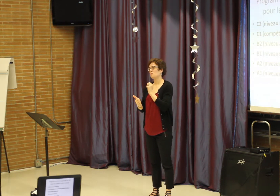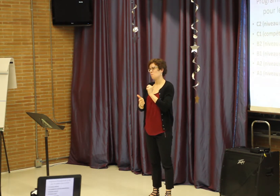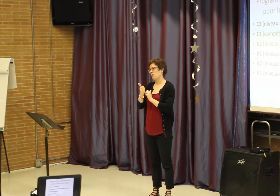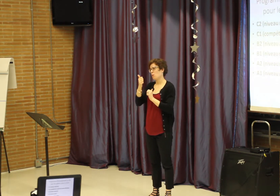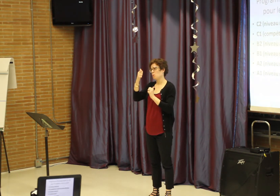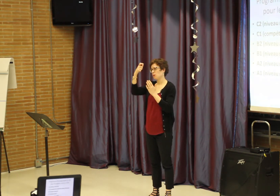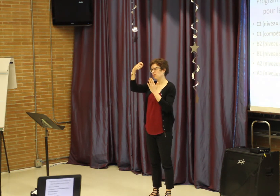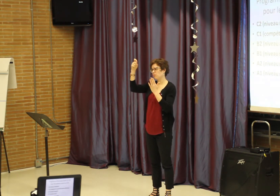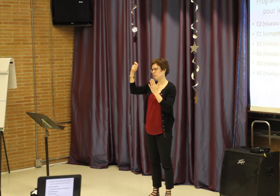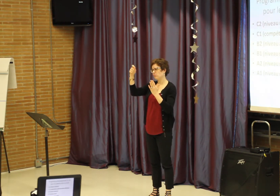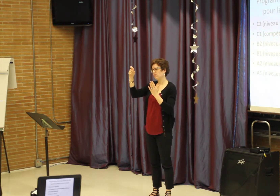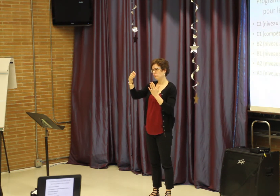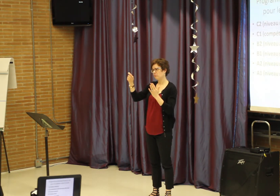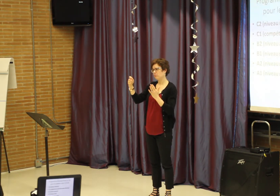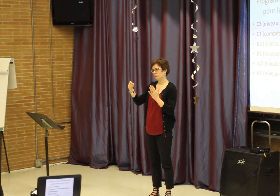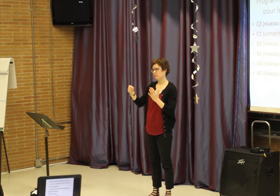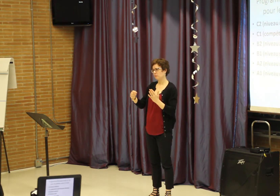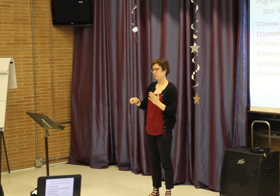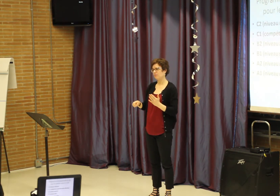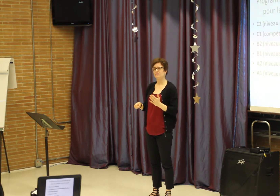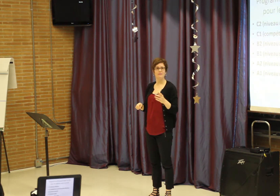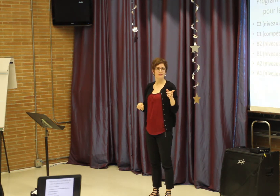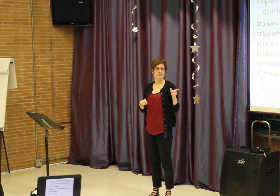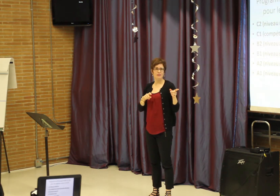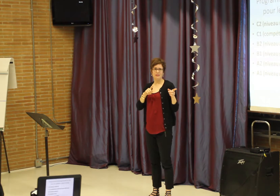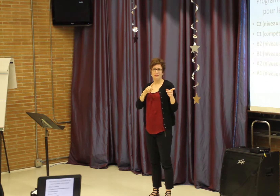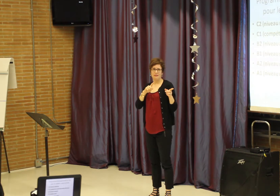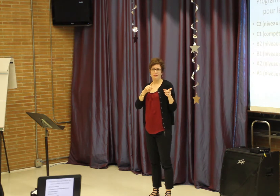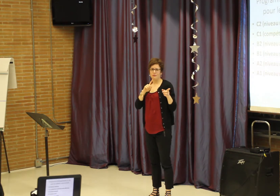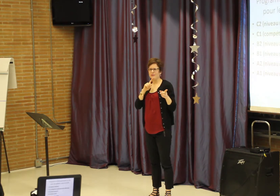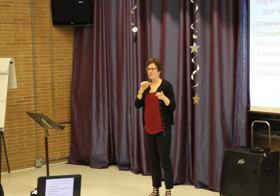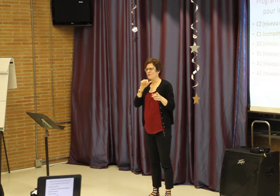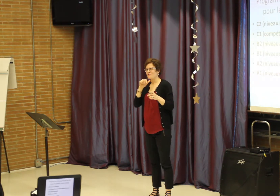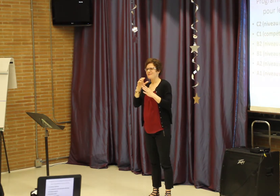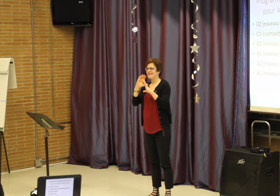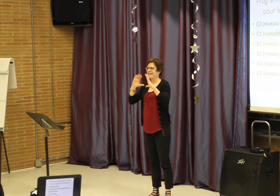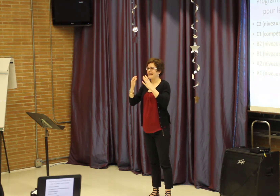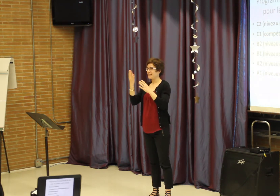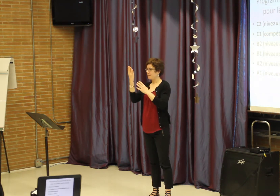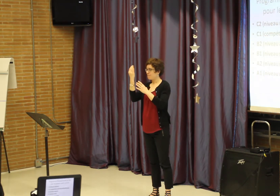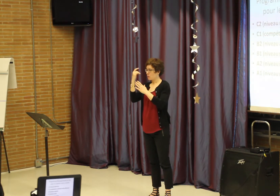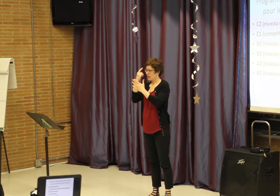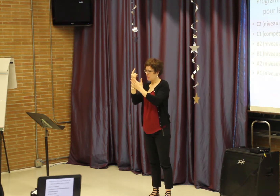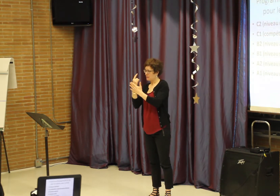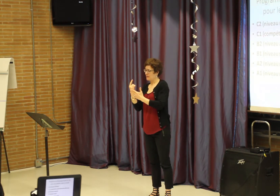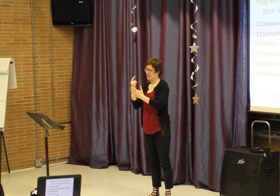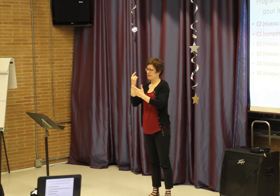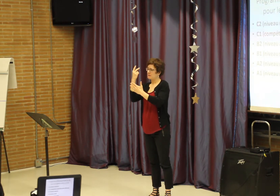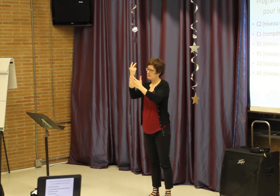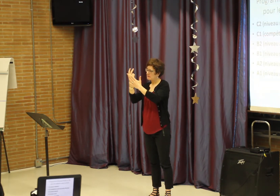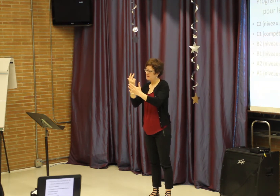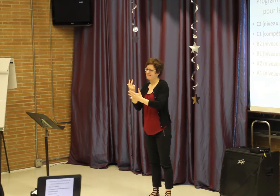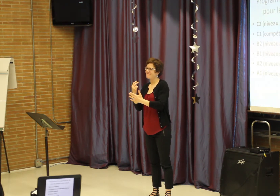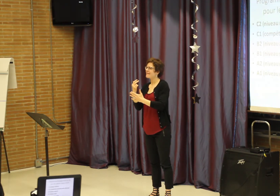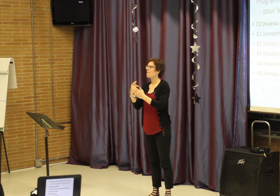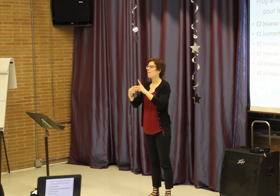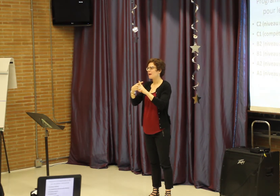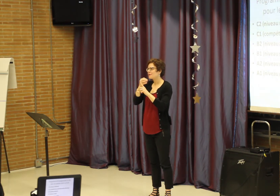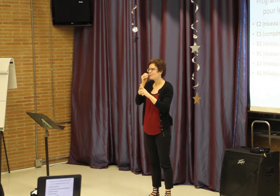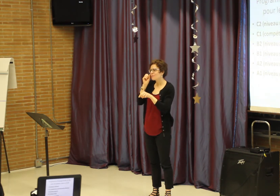in my presentation. So we assessed the parents' language skills at the A1 level. Three hours